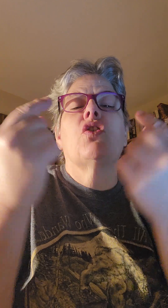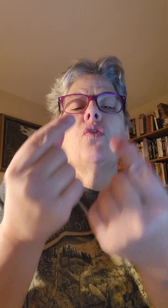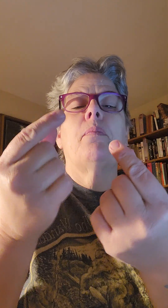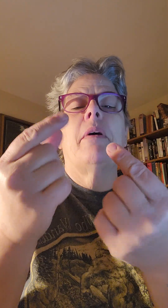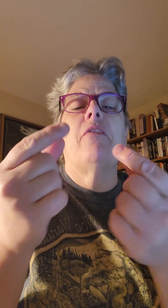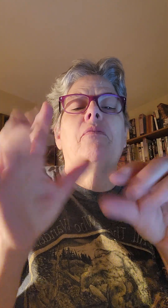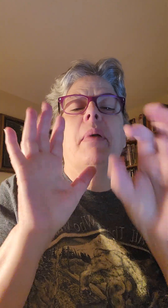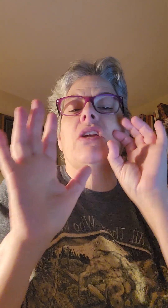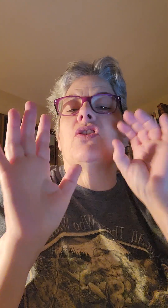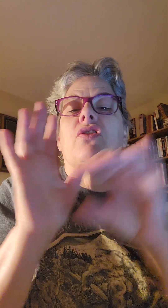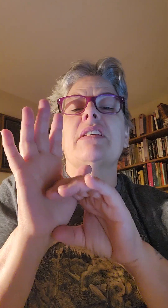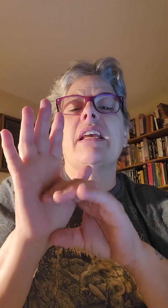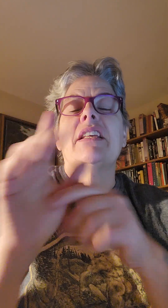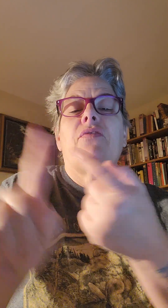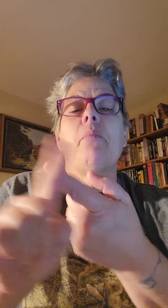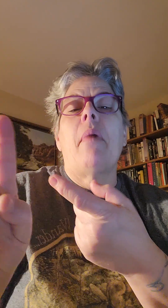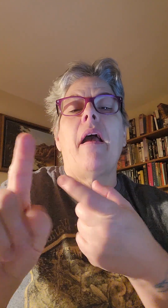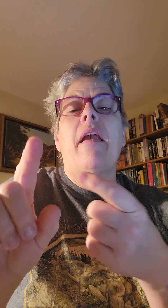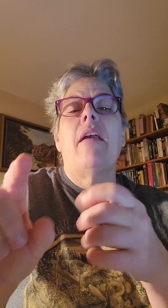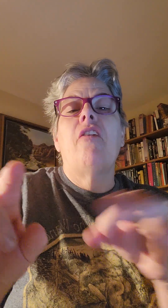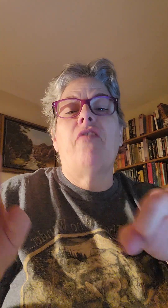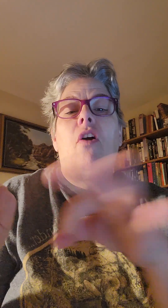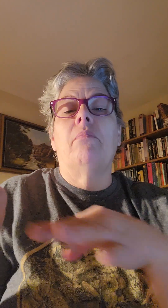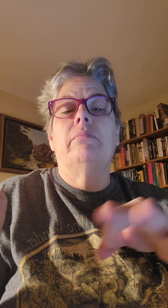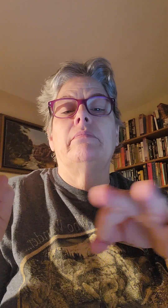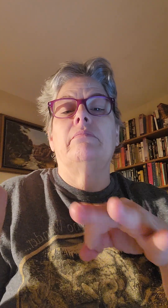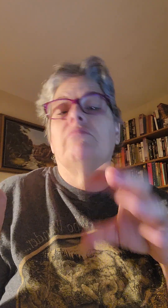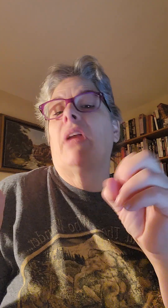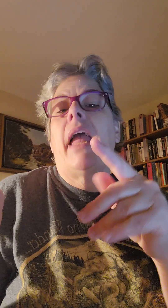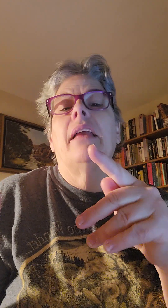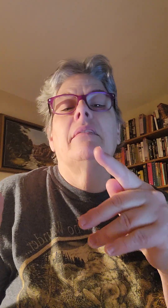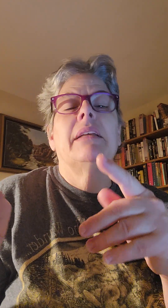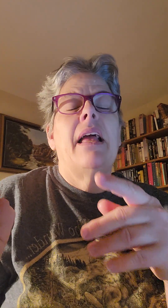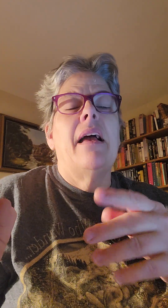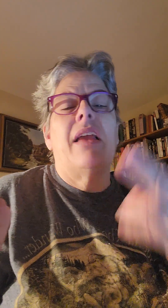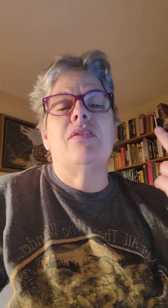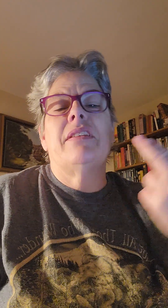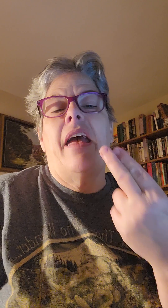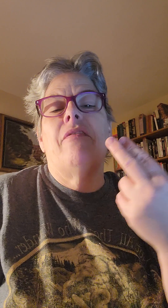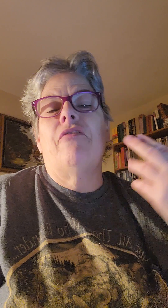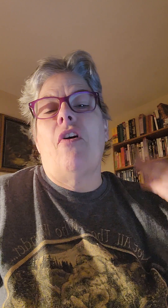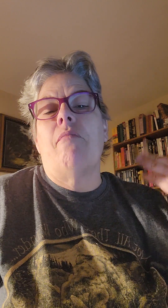group of pictures is from my farm. Okay. I used to have a farm. Um,